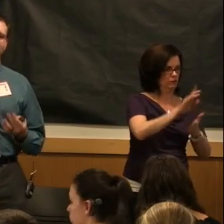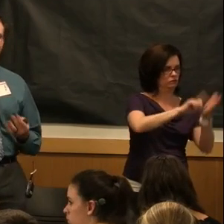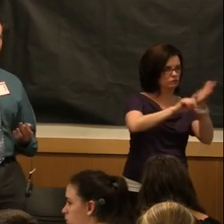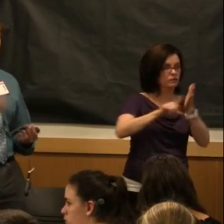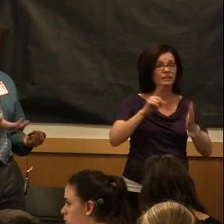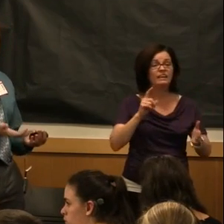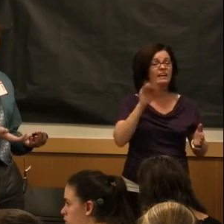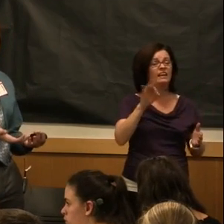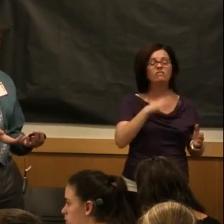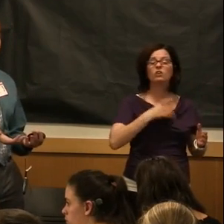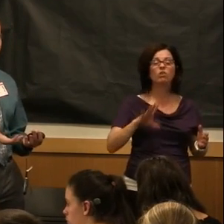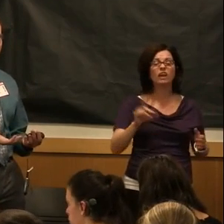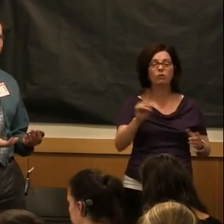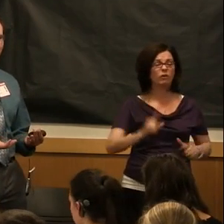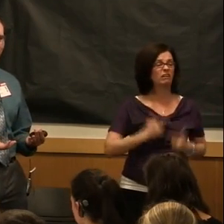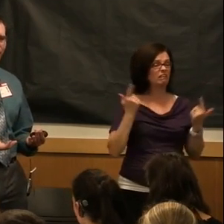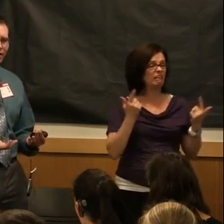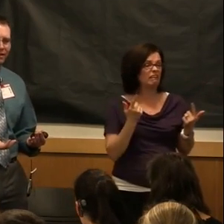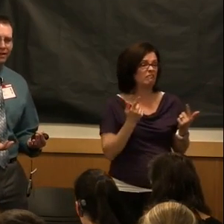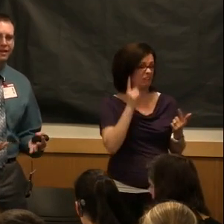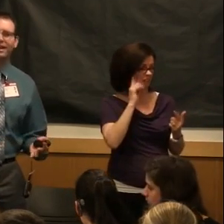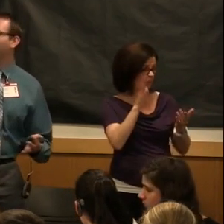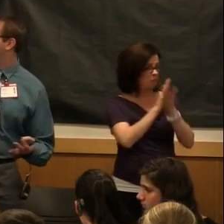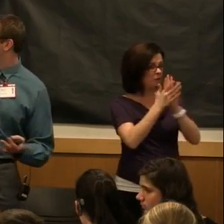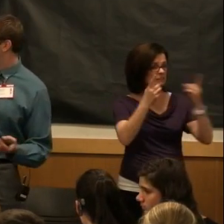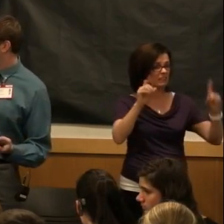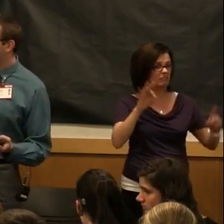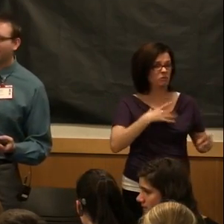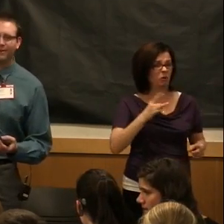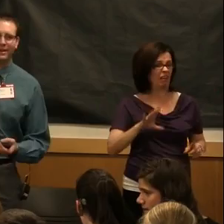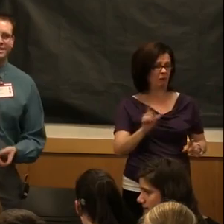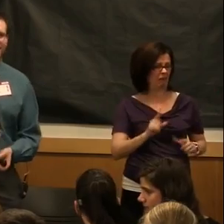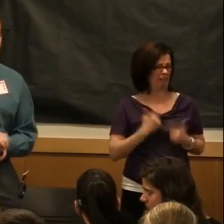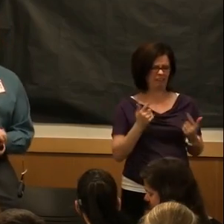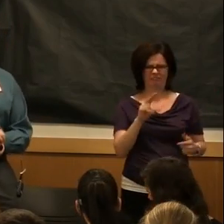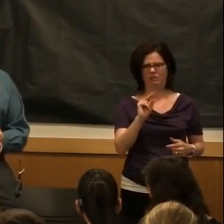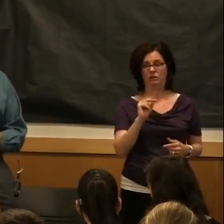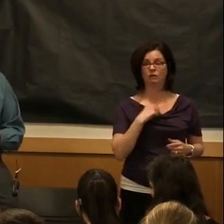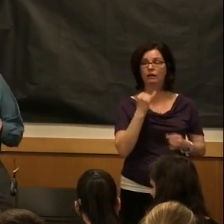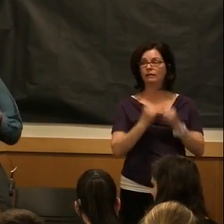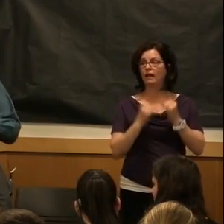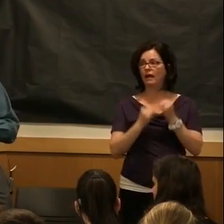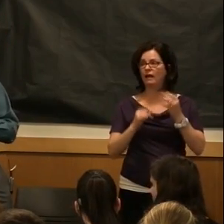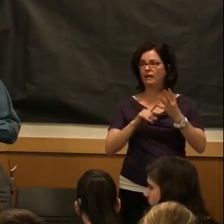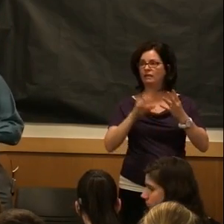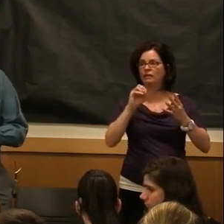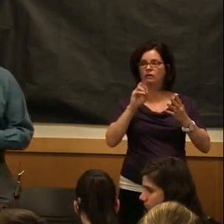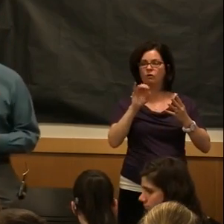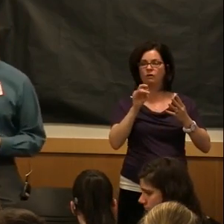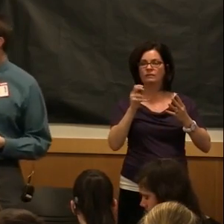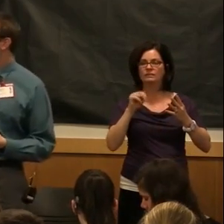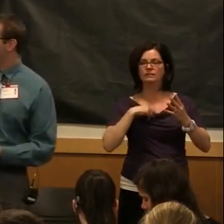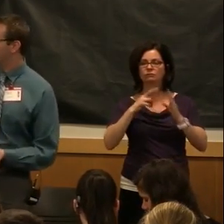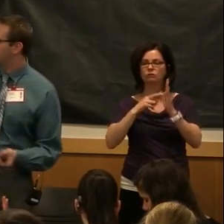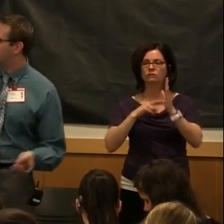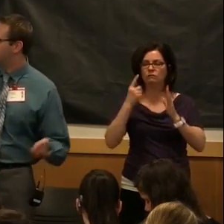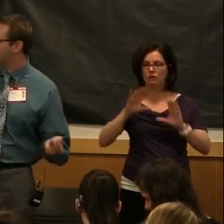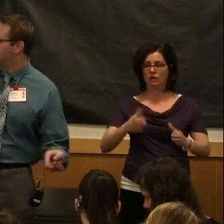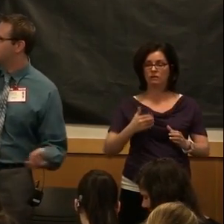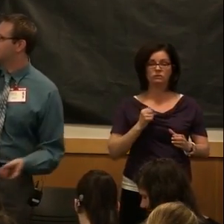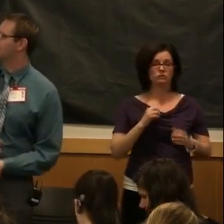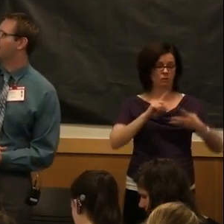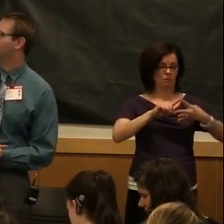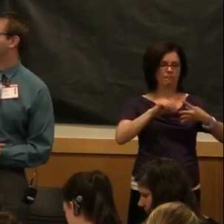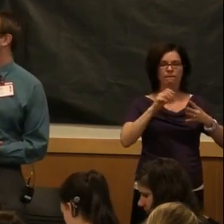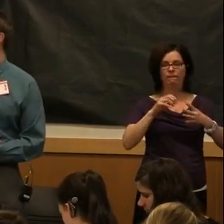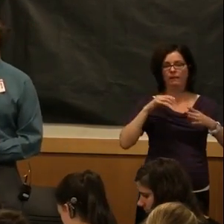living, do you think you're going to be very successful overall? And then finally, orientation is registering for your classes. So your first step